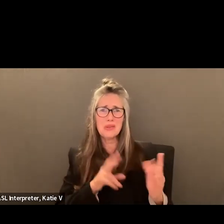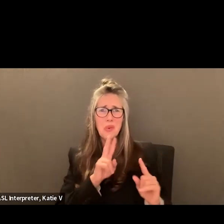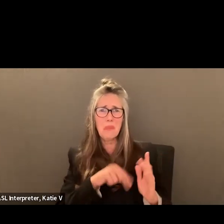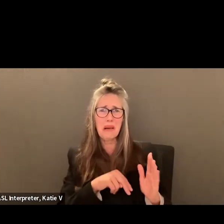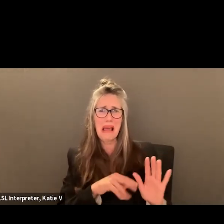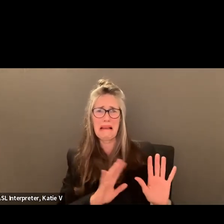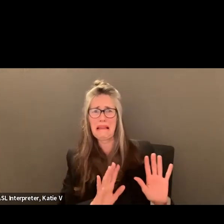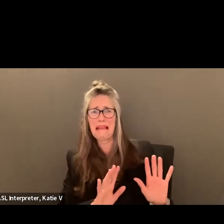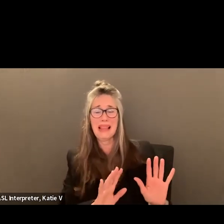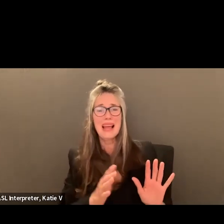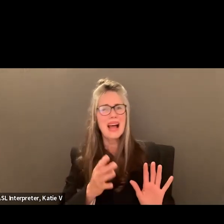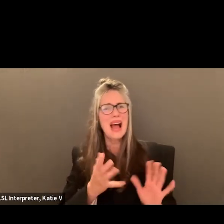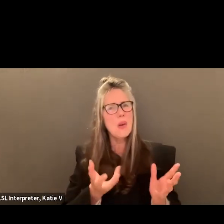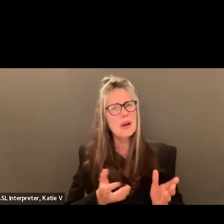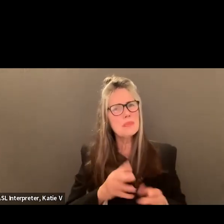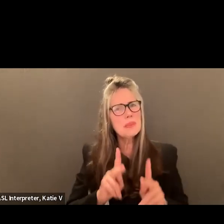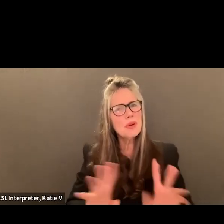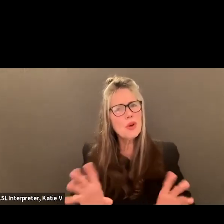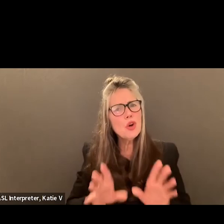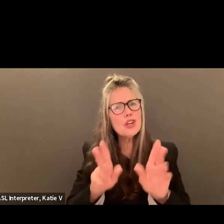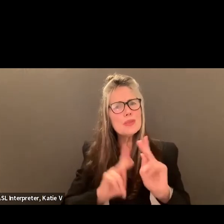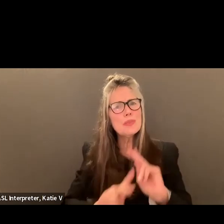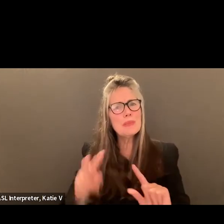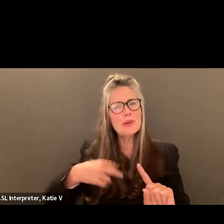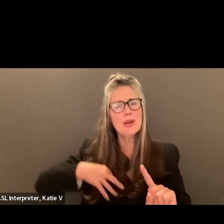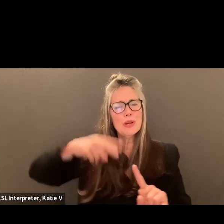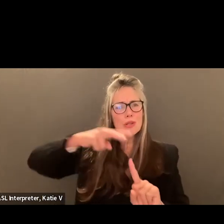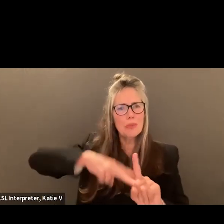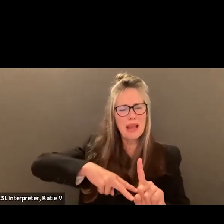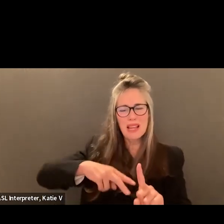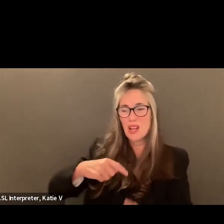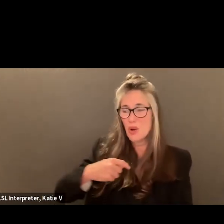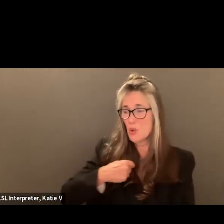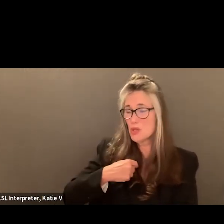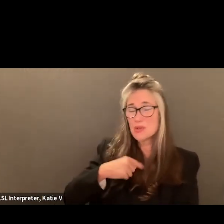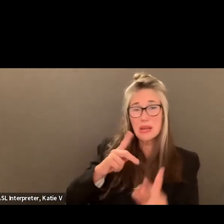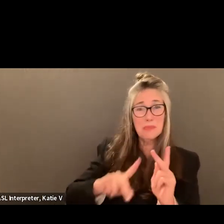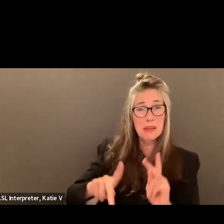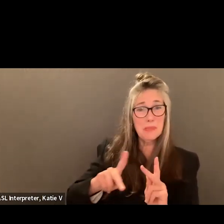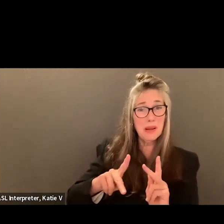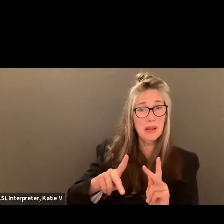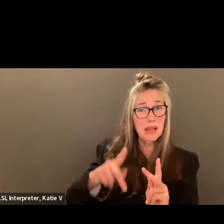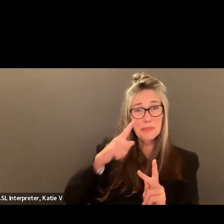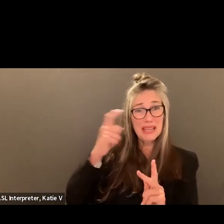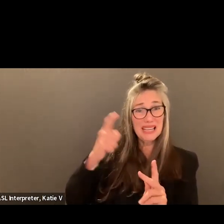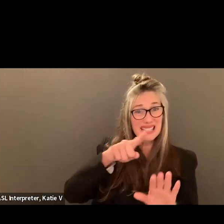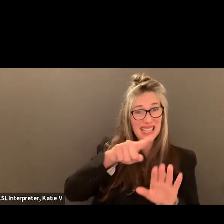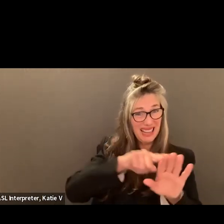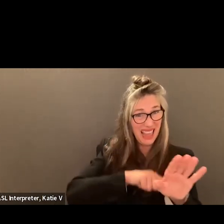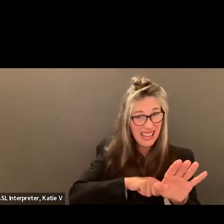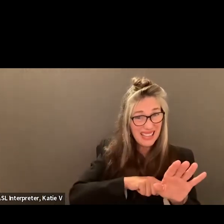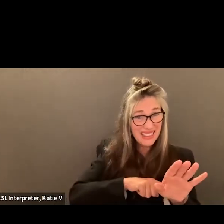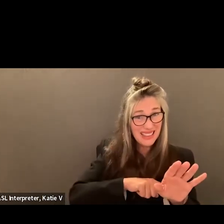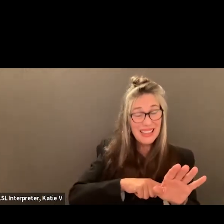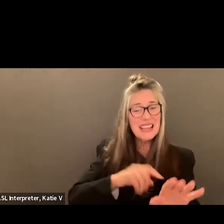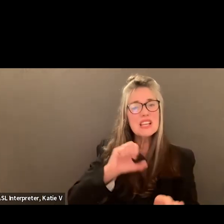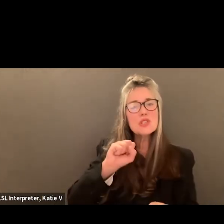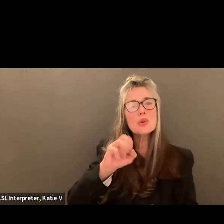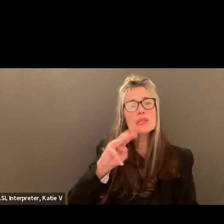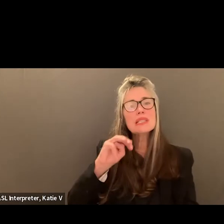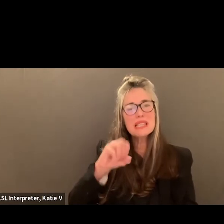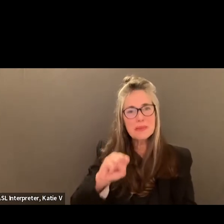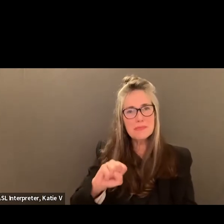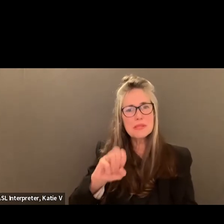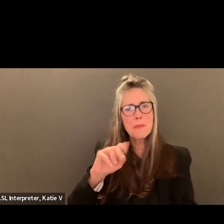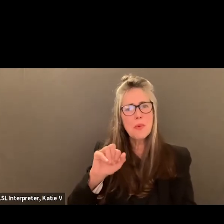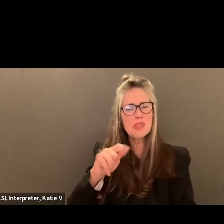Ms. anybody opposed to that? When you say discouraging people from applying because of the length of it or the question? Yeah, it's